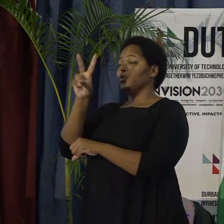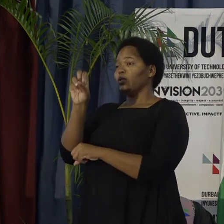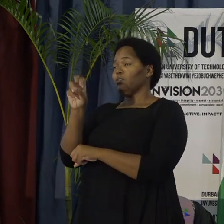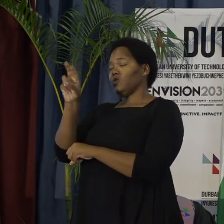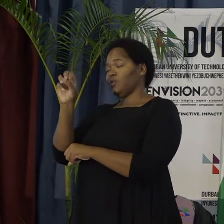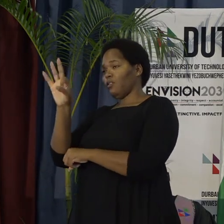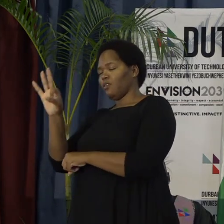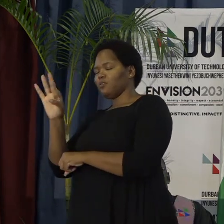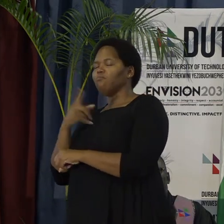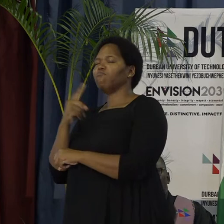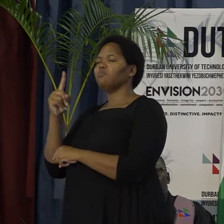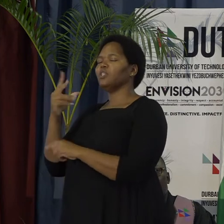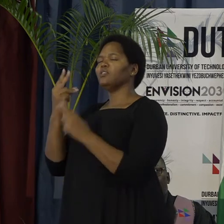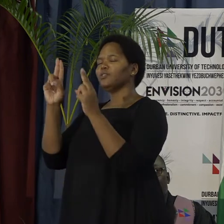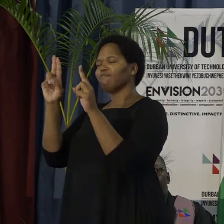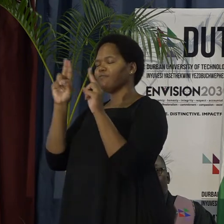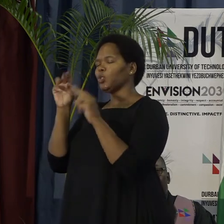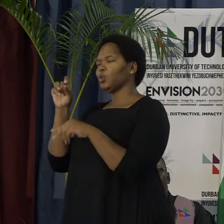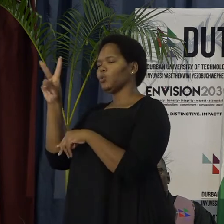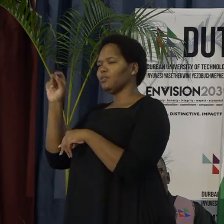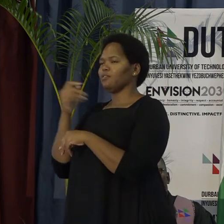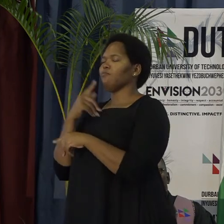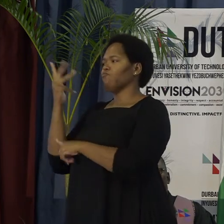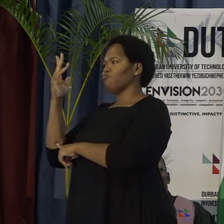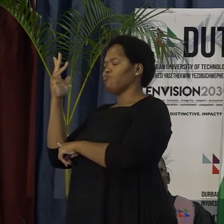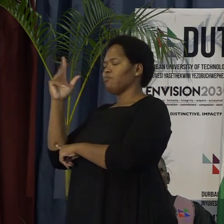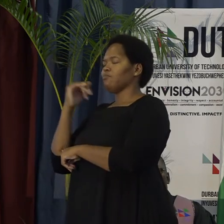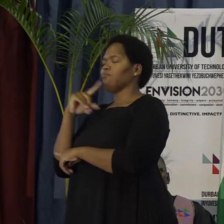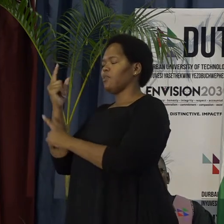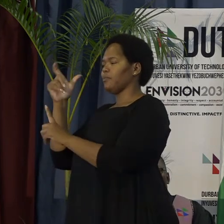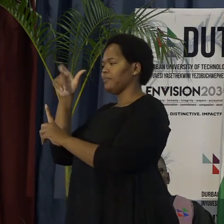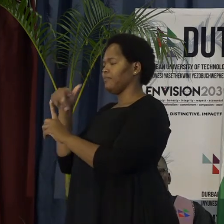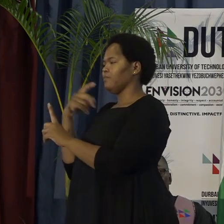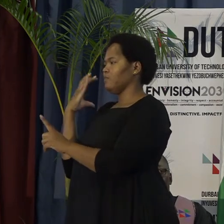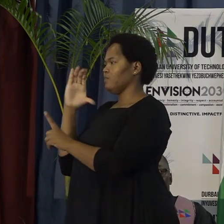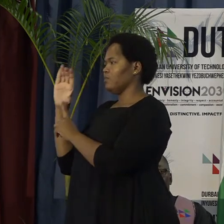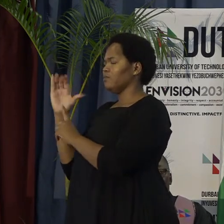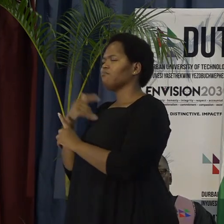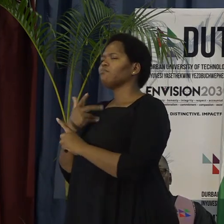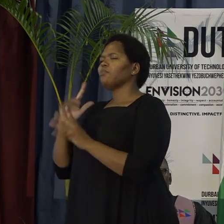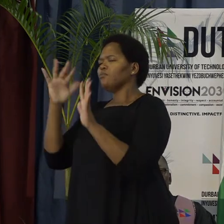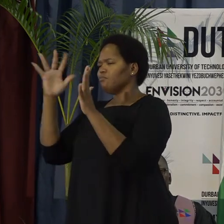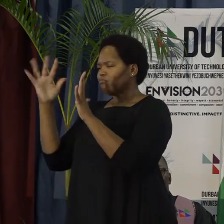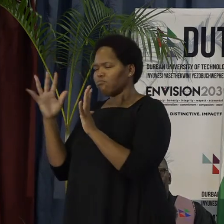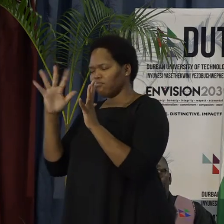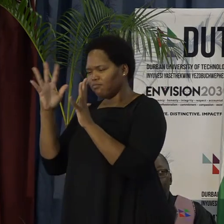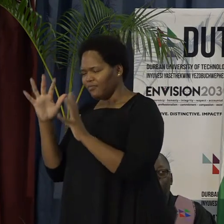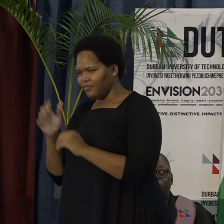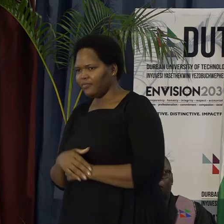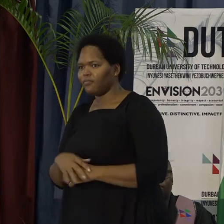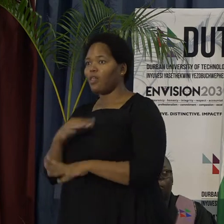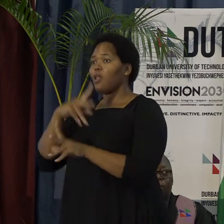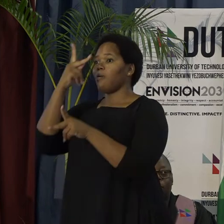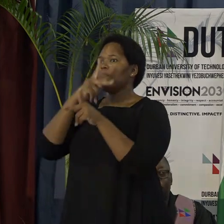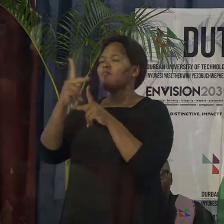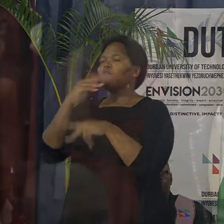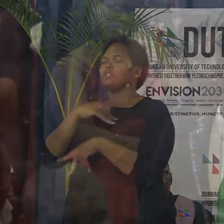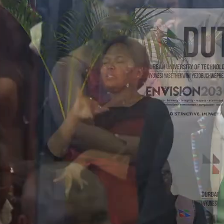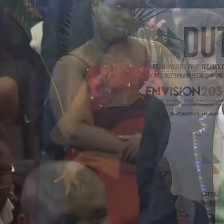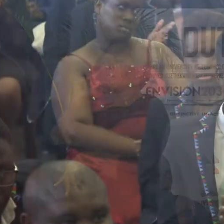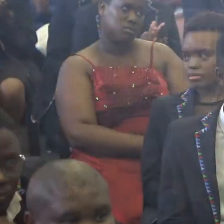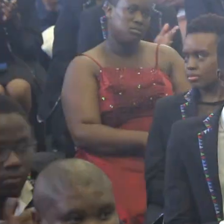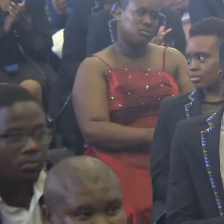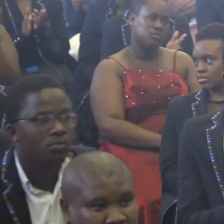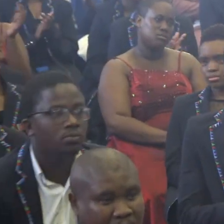of the University address, our Vice-Chancellor and Principal of the Durban University of Technology. Please give a warm round of applause to Professor Tandwa M. Tembo.